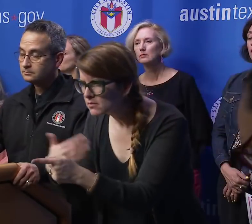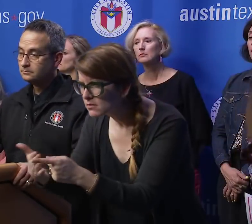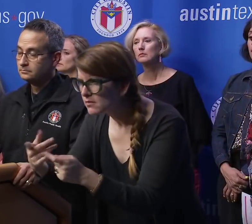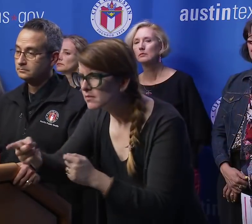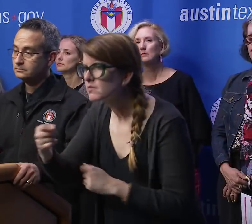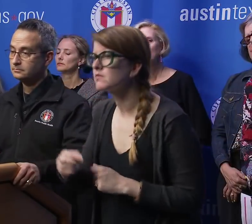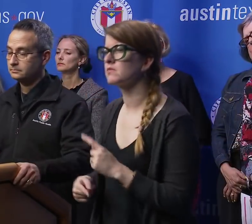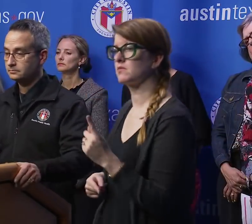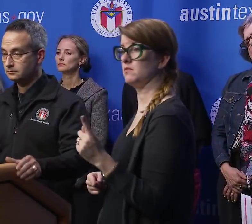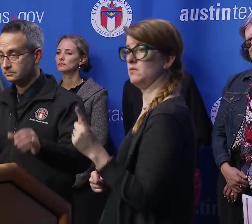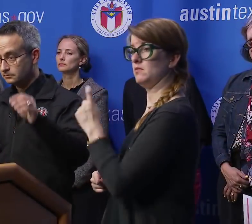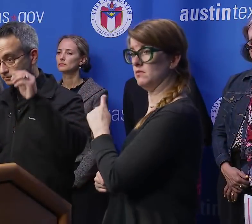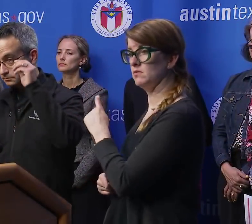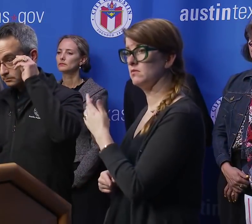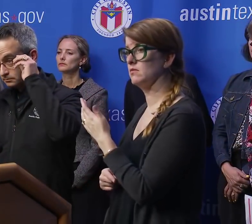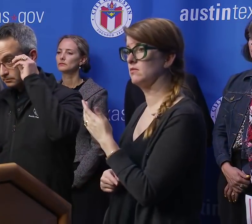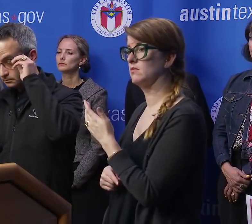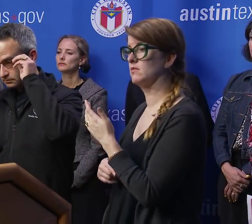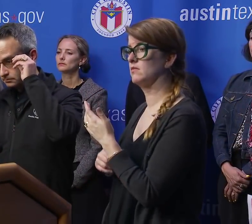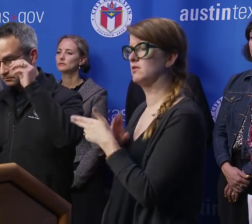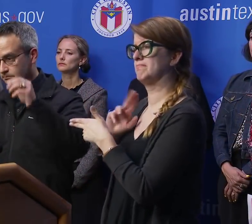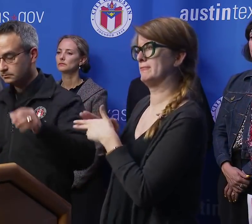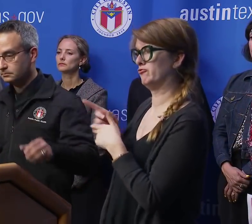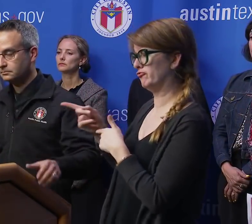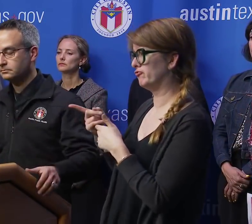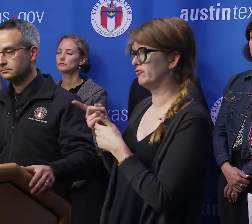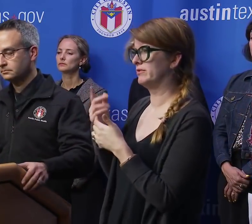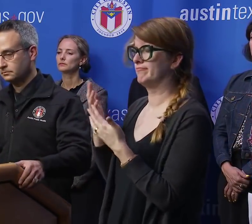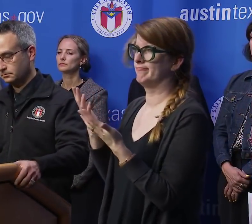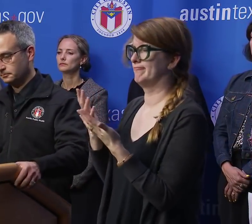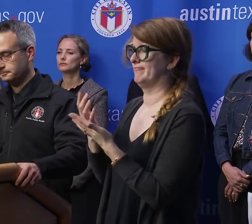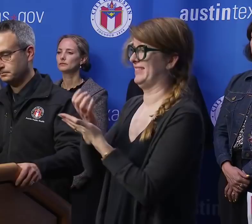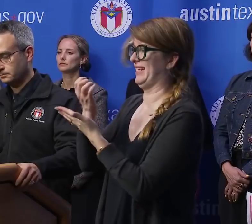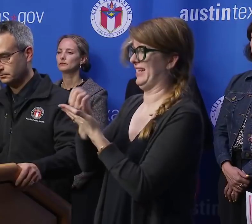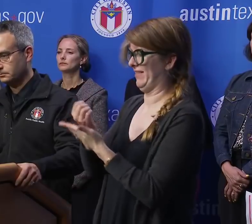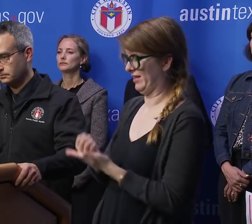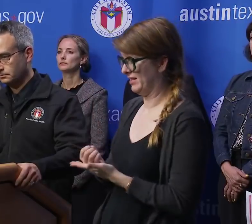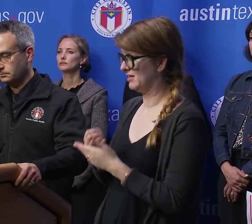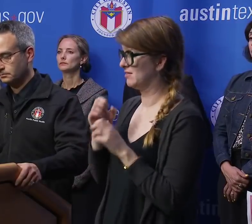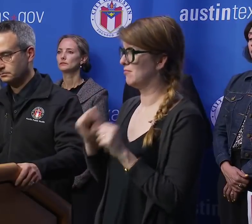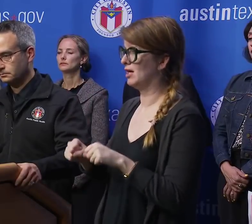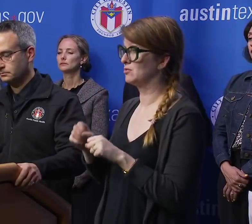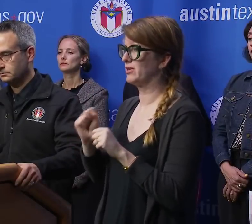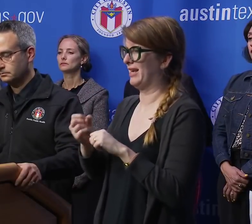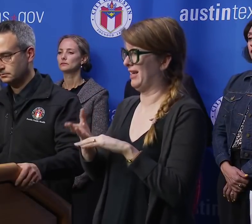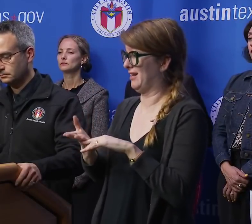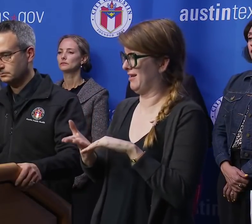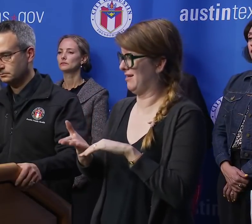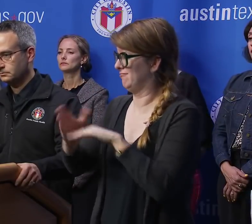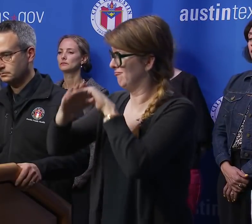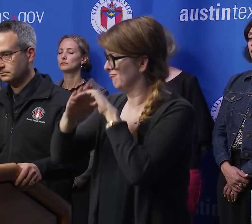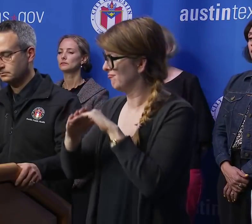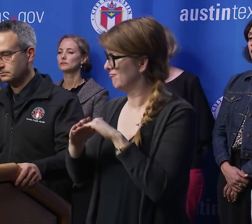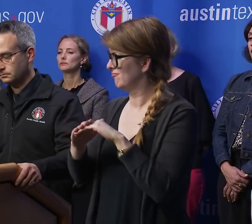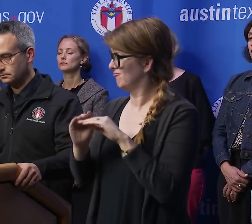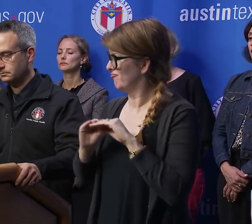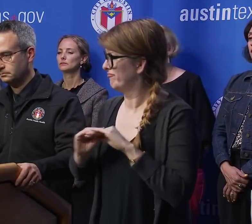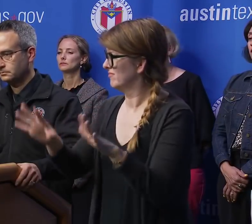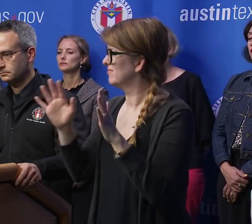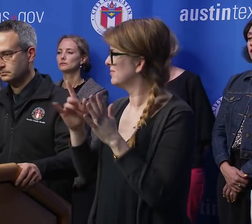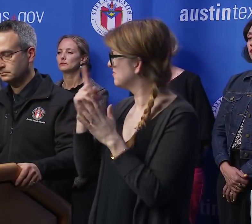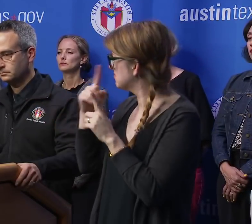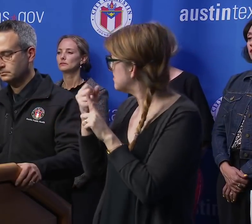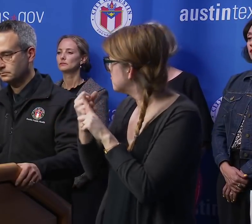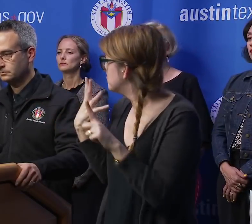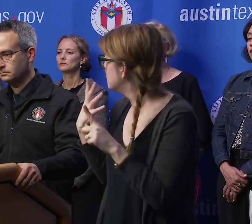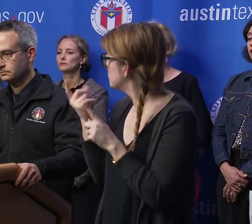When you mentioned the evidence that it has the capacity to accelerate, can you clarify what you meant and